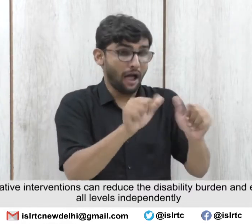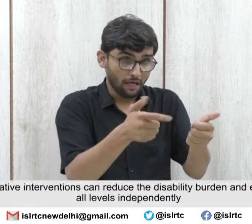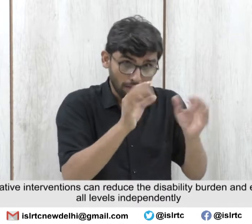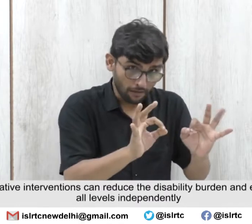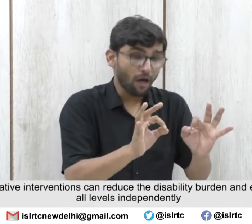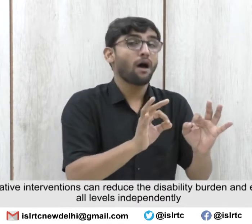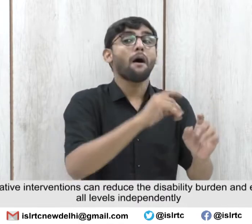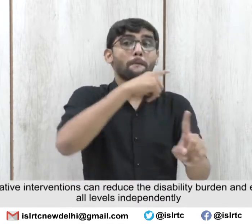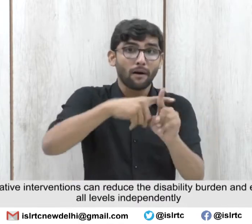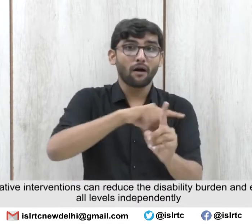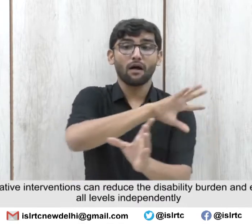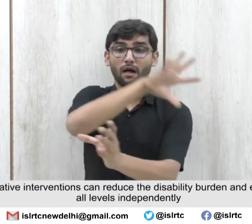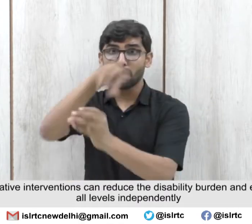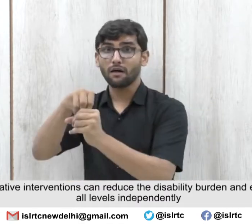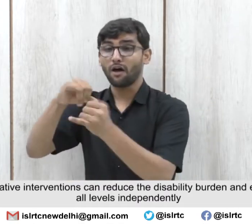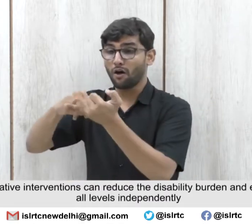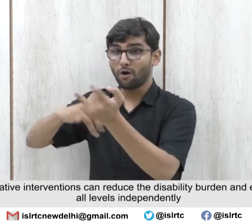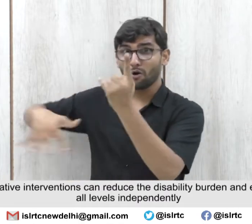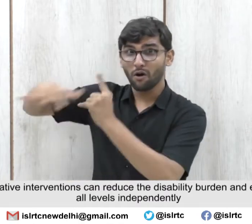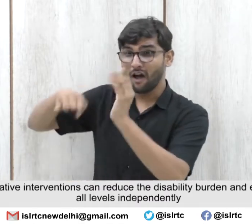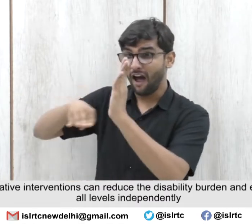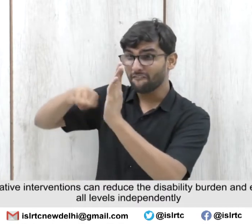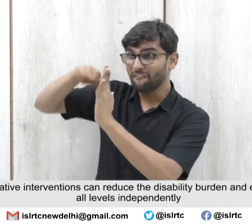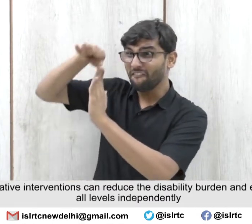independently.